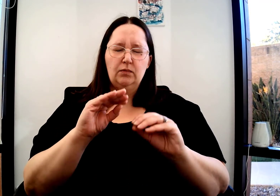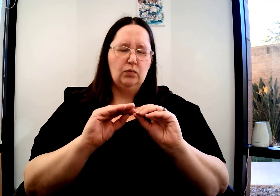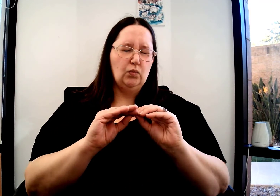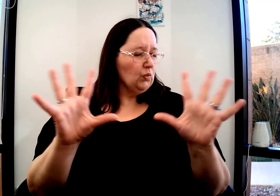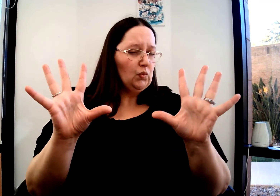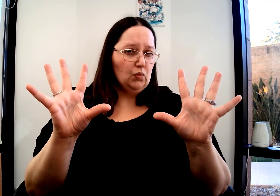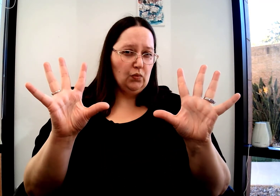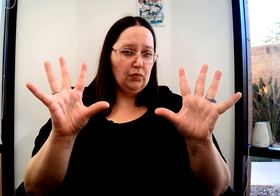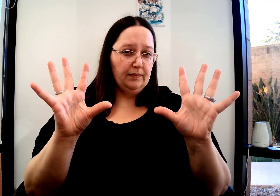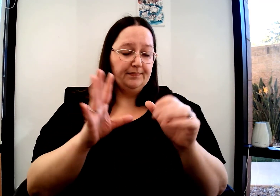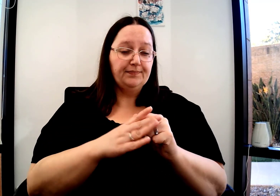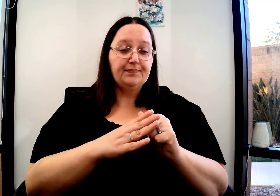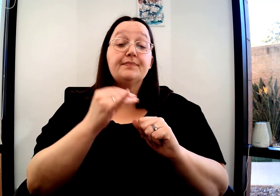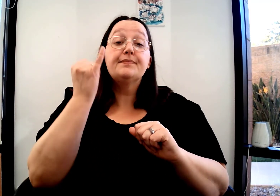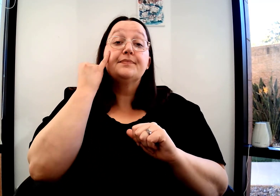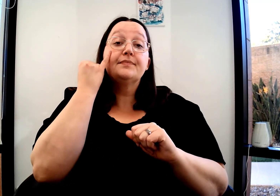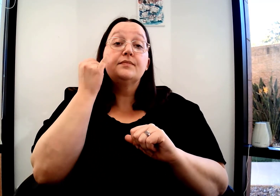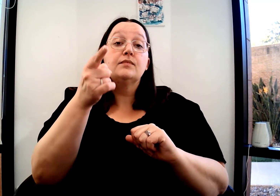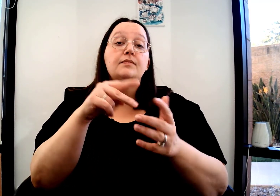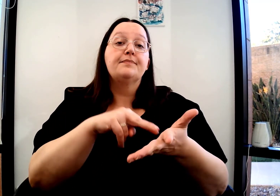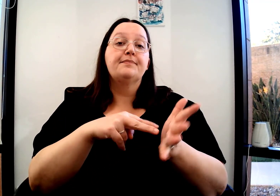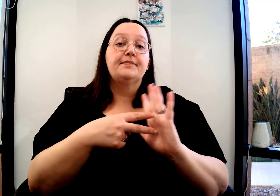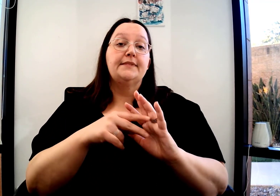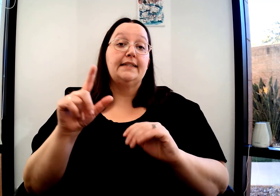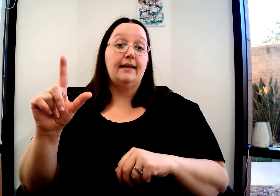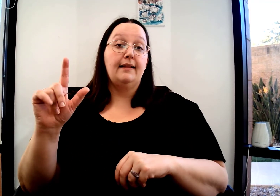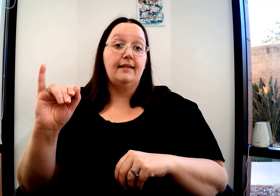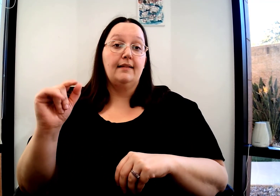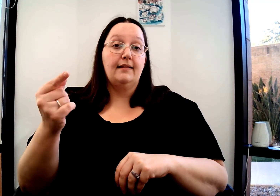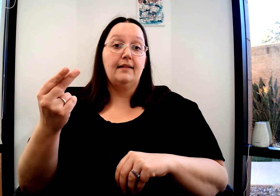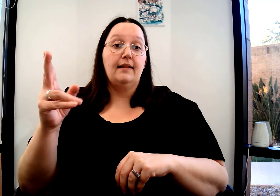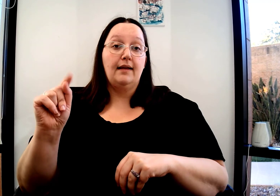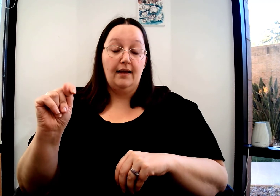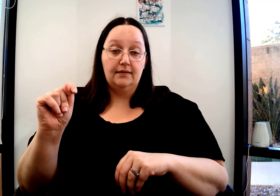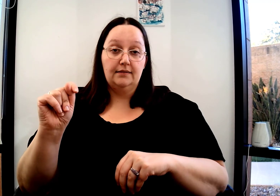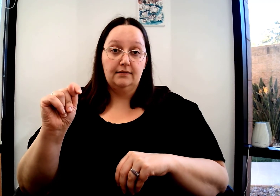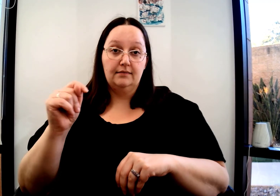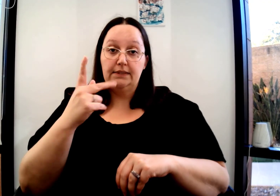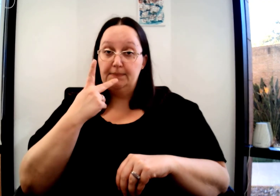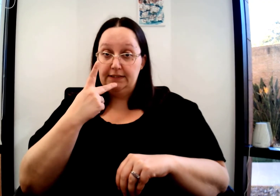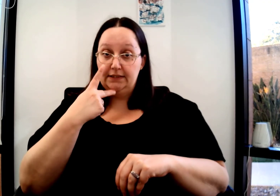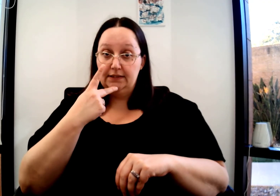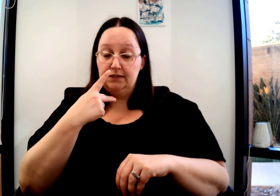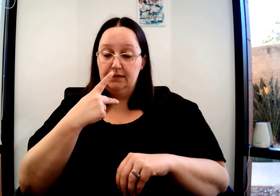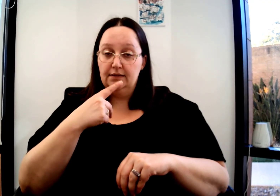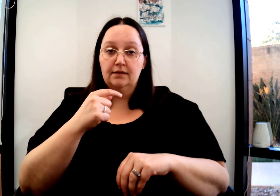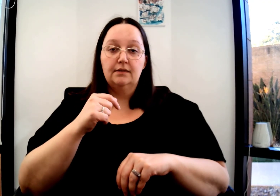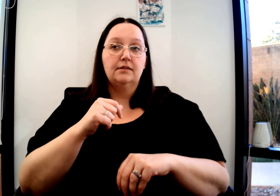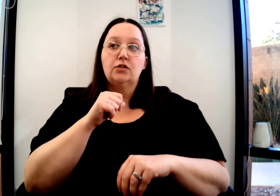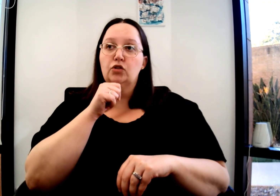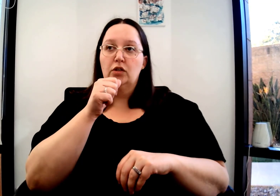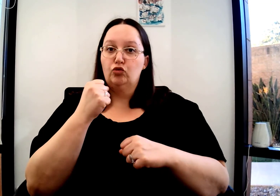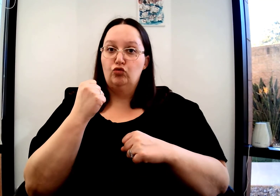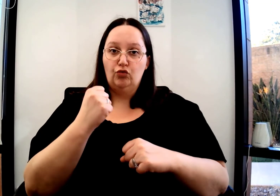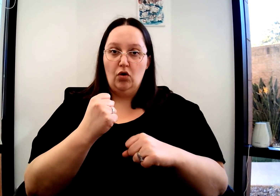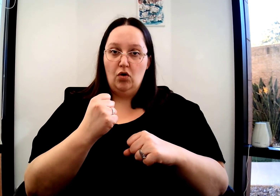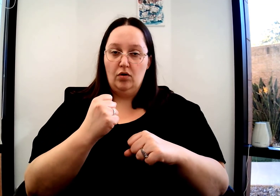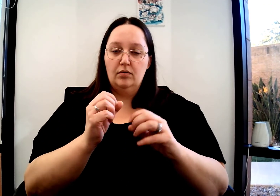You can use this for bright pink as well. If you mean more of like a light pink, right, a baby